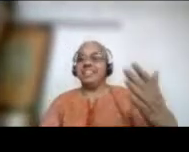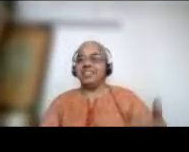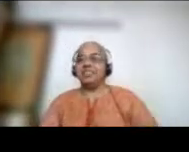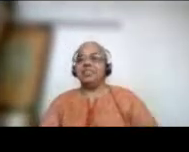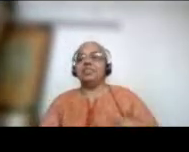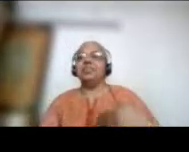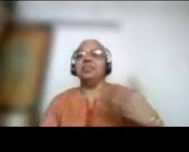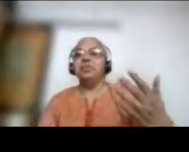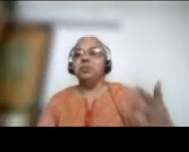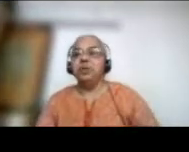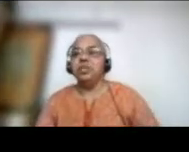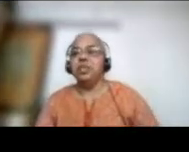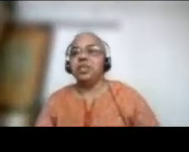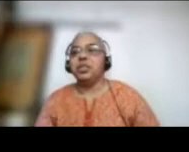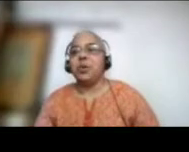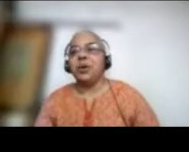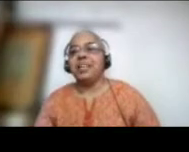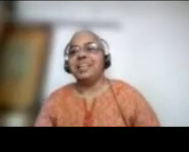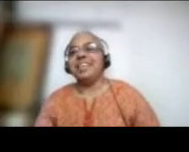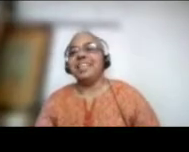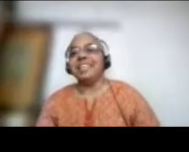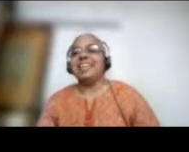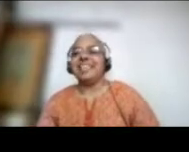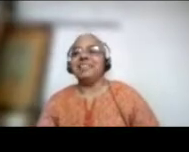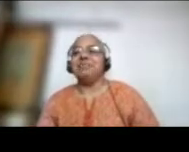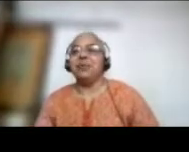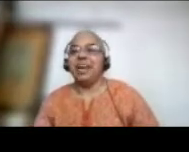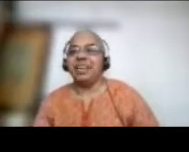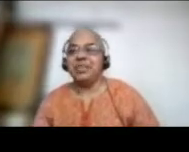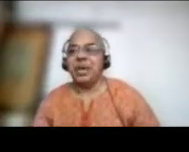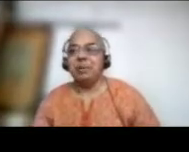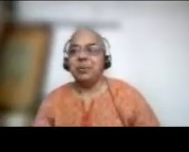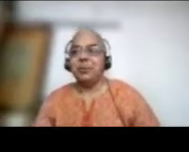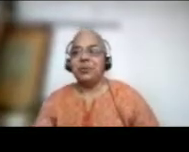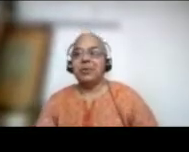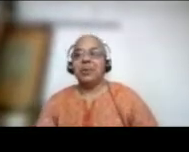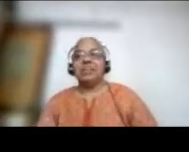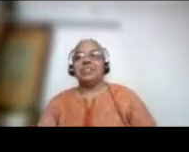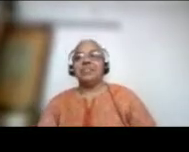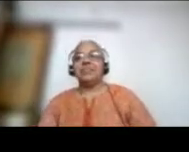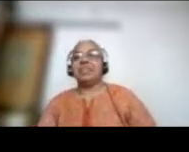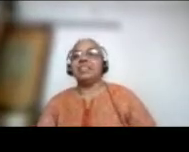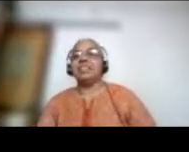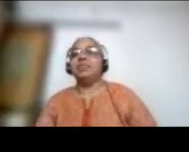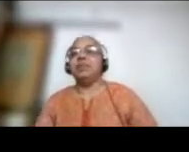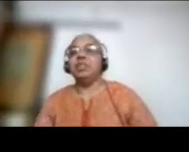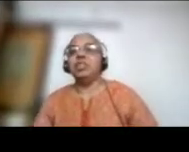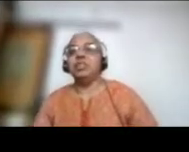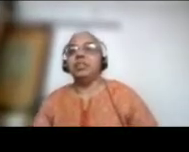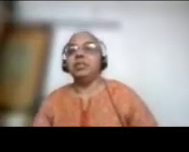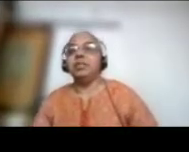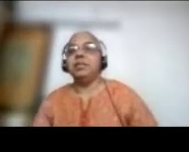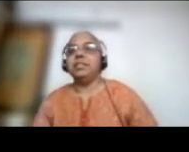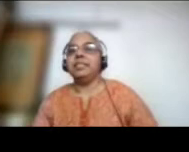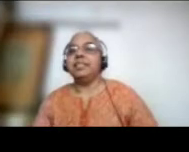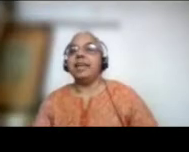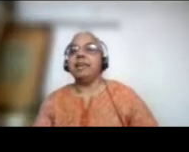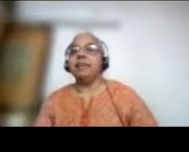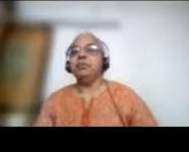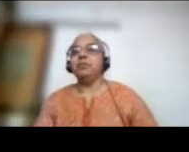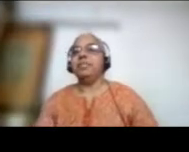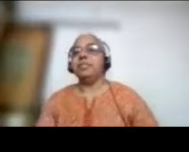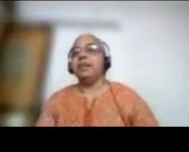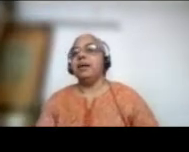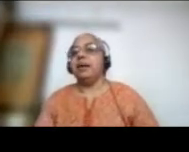they get groomed into the talk, and then they say, yes, we would like to help you. So, that's Varneshakti, Mr.